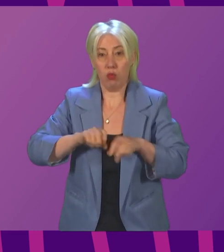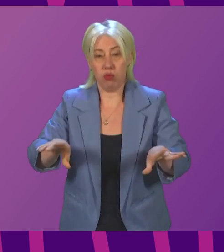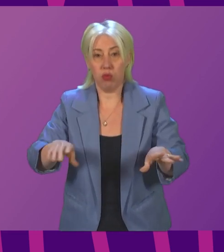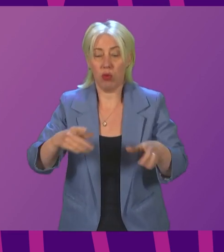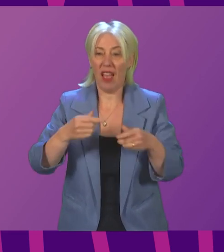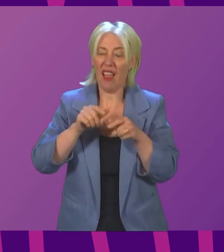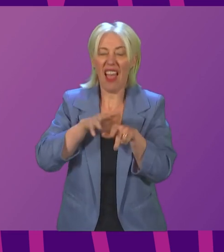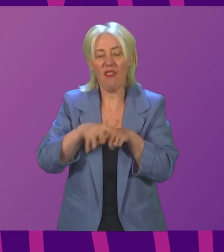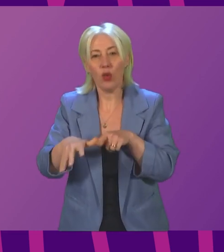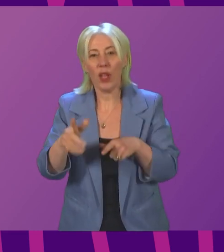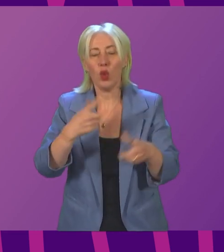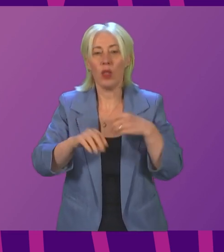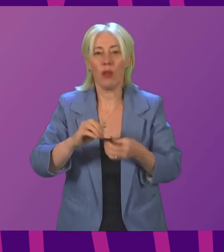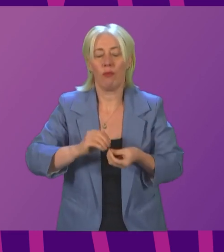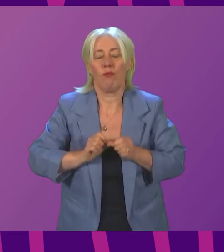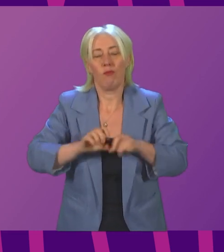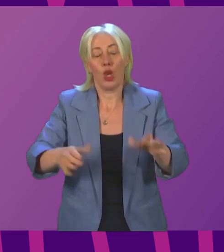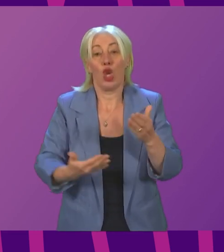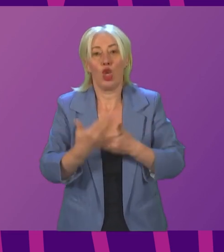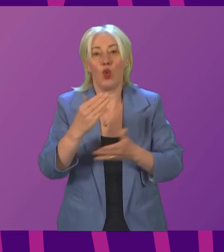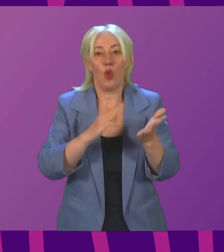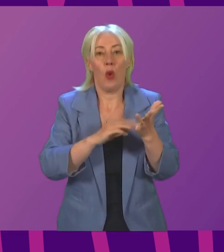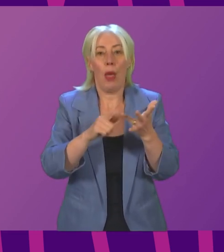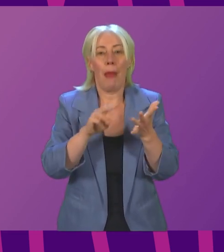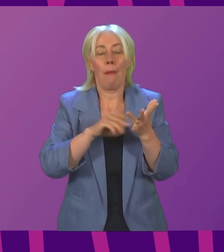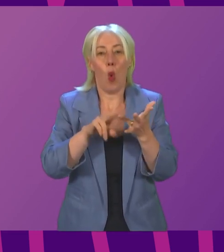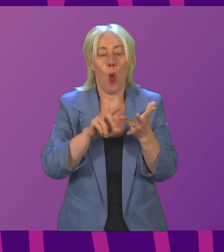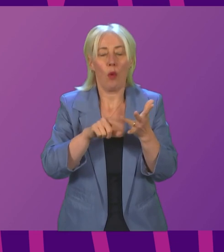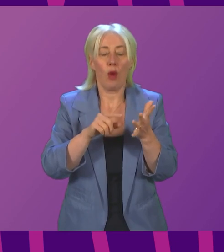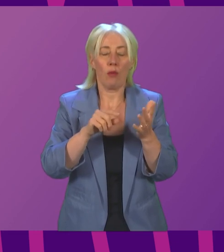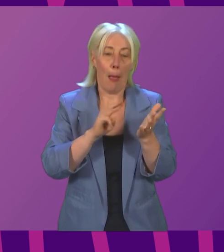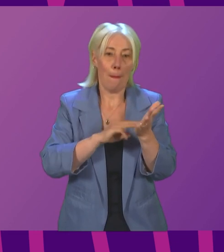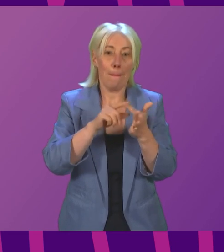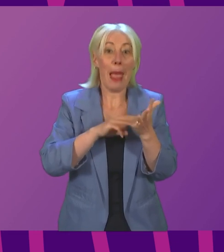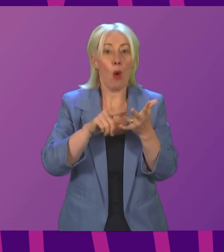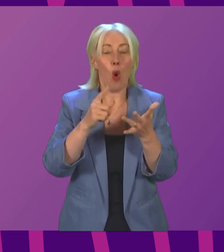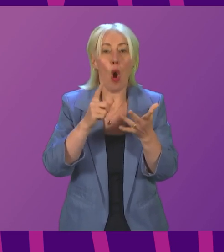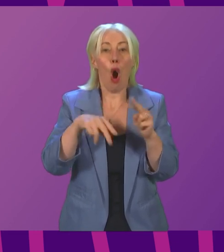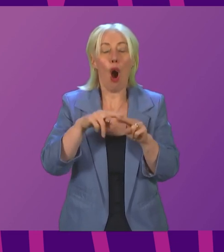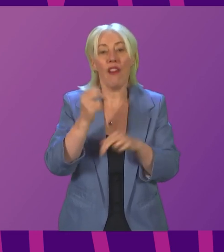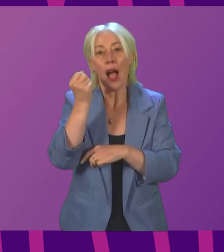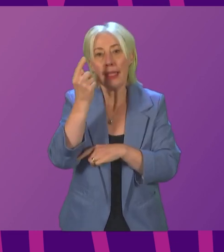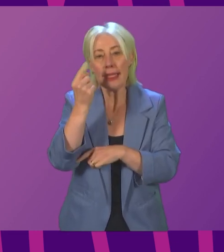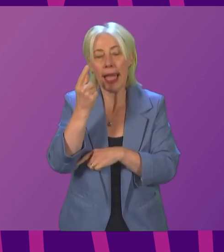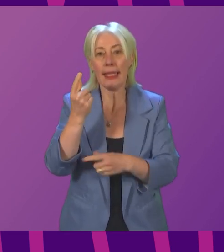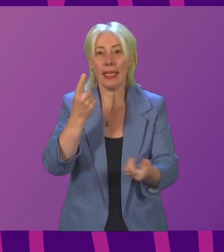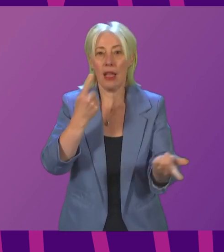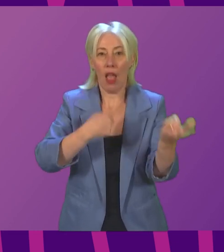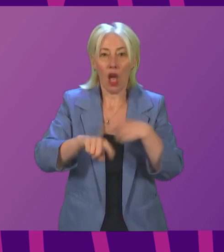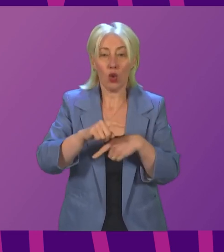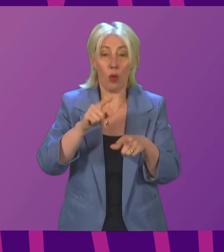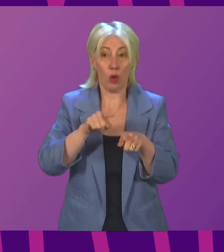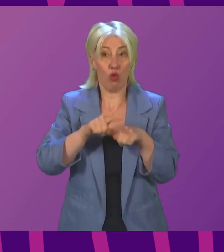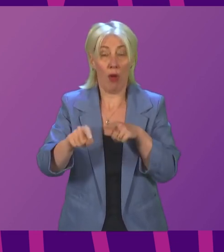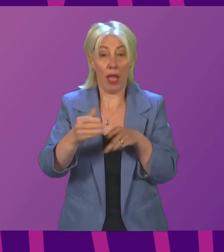memorandum of understanding, committing members to reach net zero by 2050 at the latest and for individual members to reach it